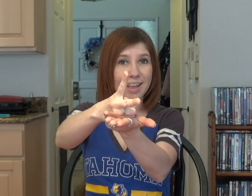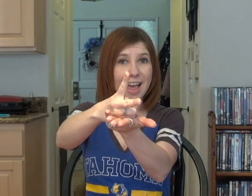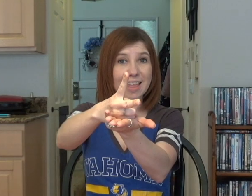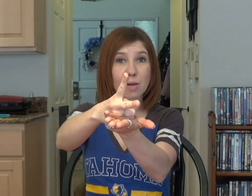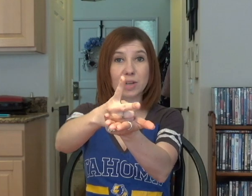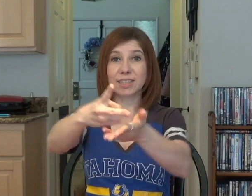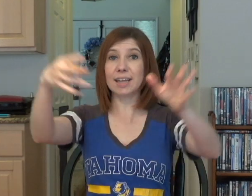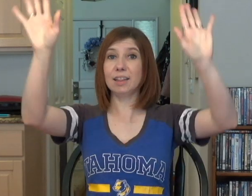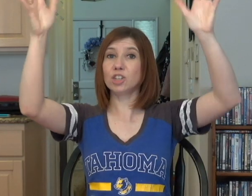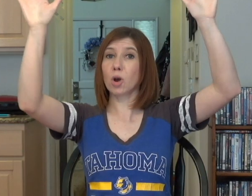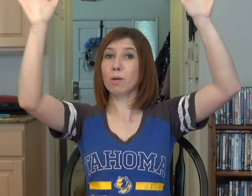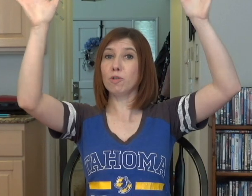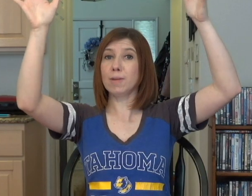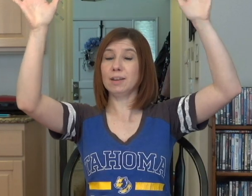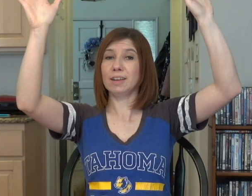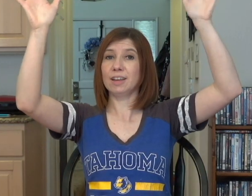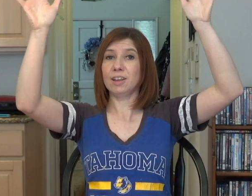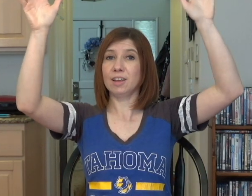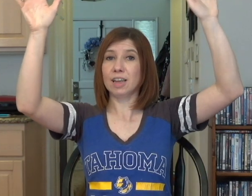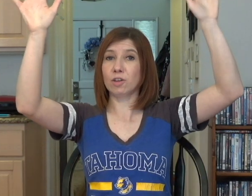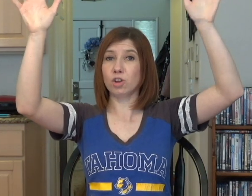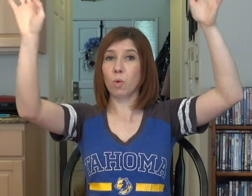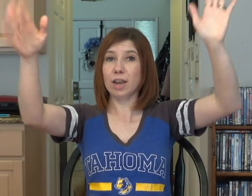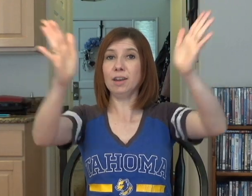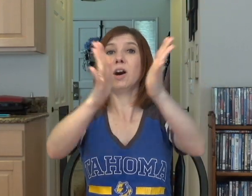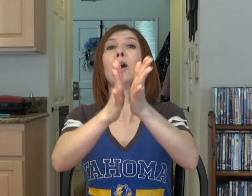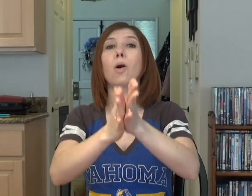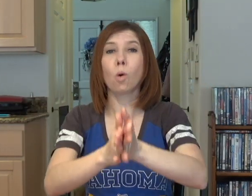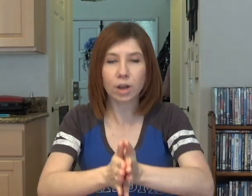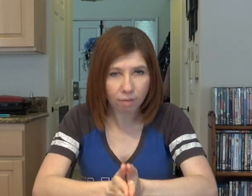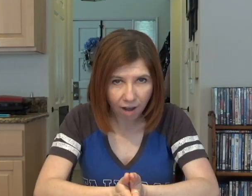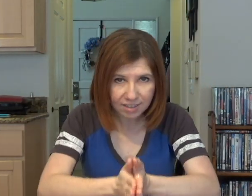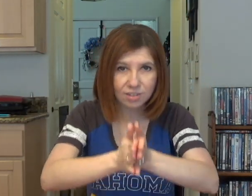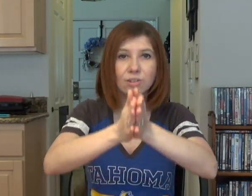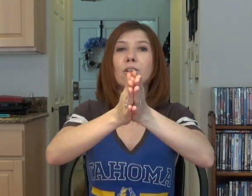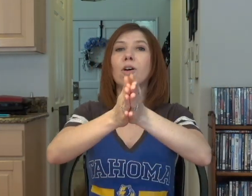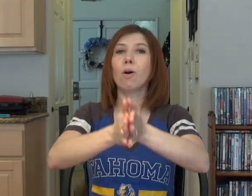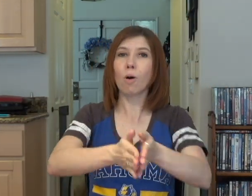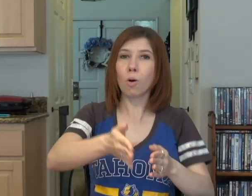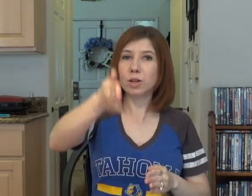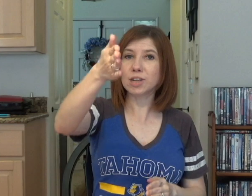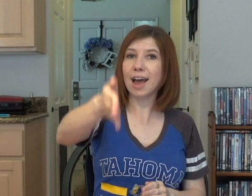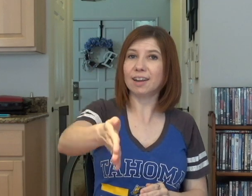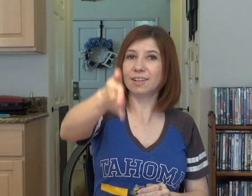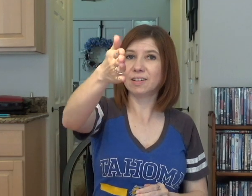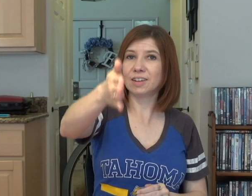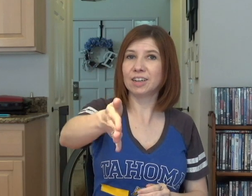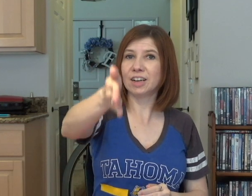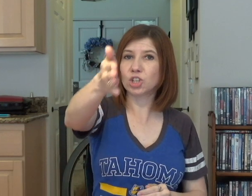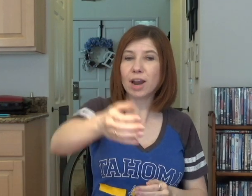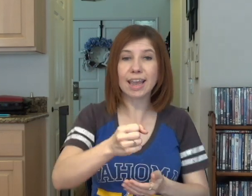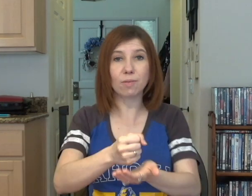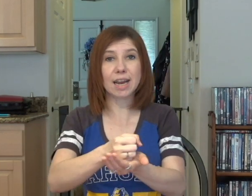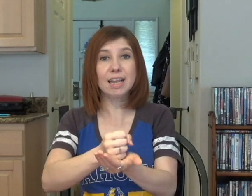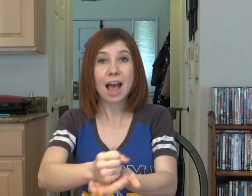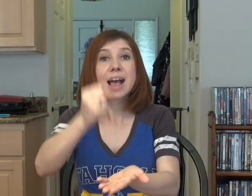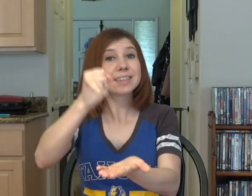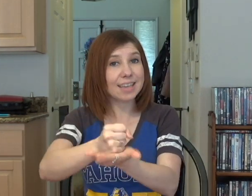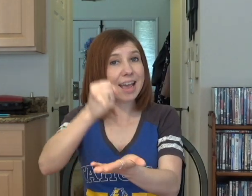And then we silently show our movement. Either you won or you lost. Or you tied. Try again. Ready? Say,